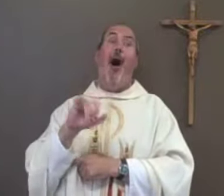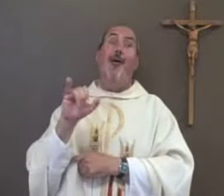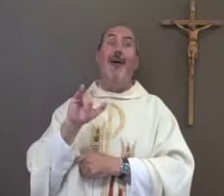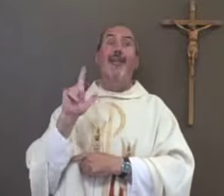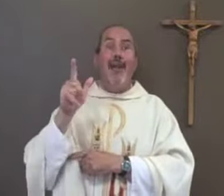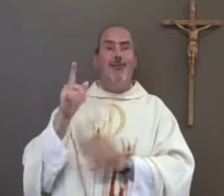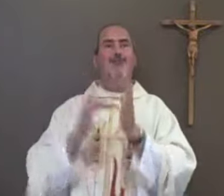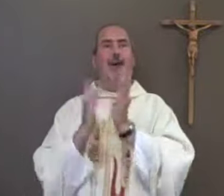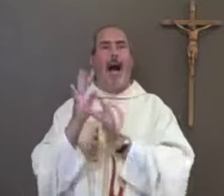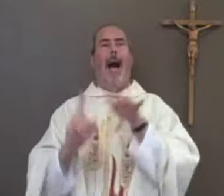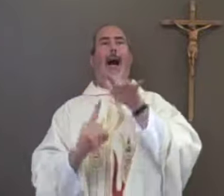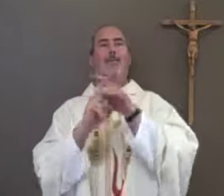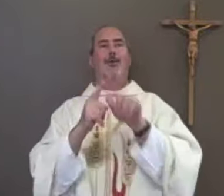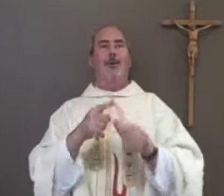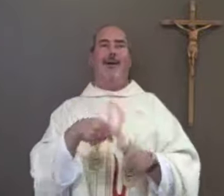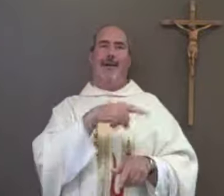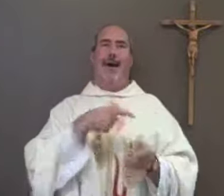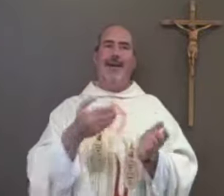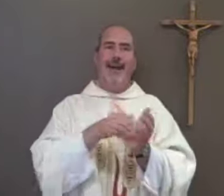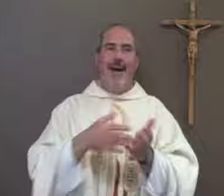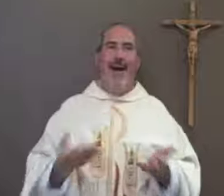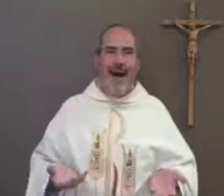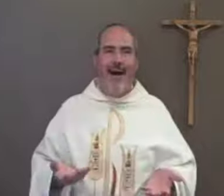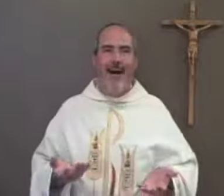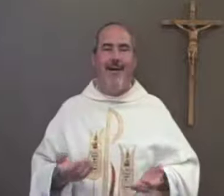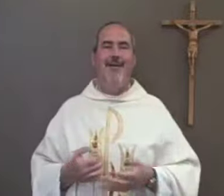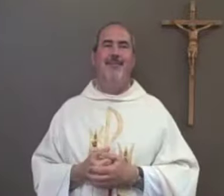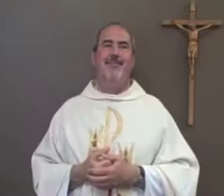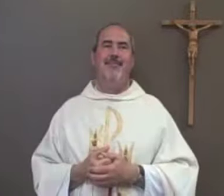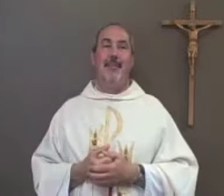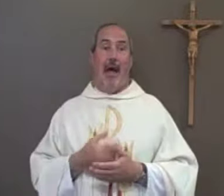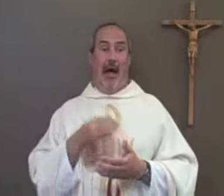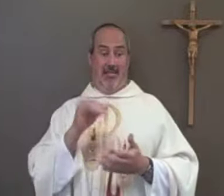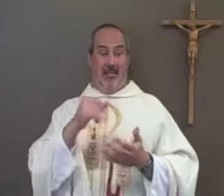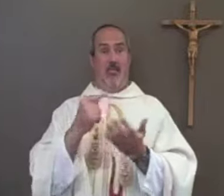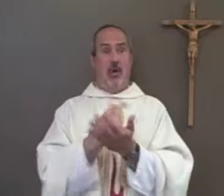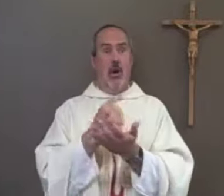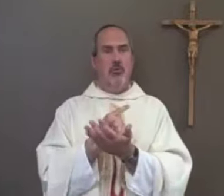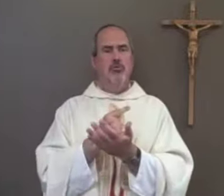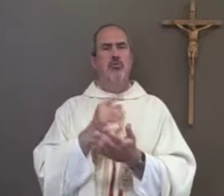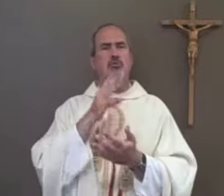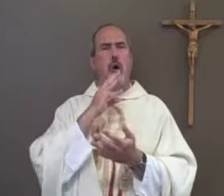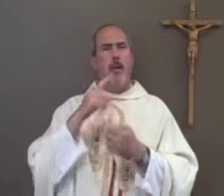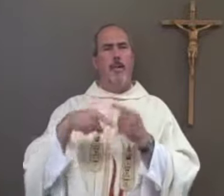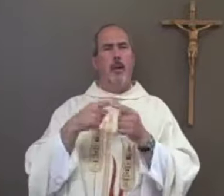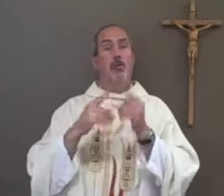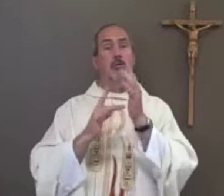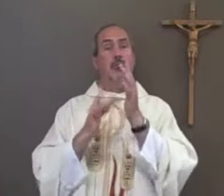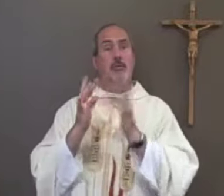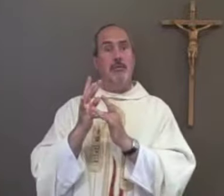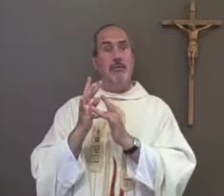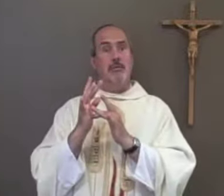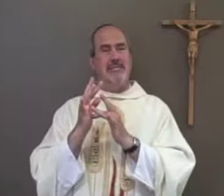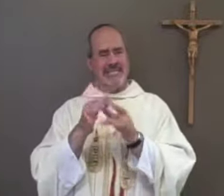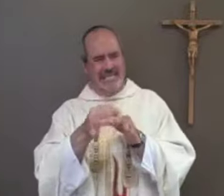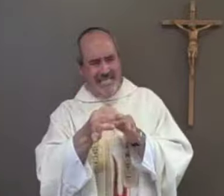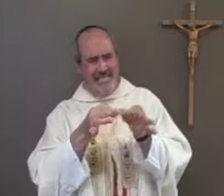Manus then later Jesus appeared to them again this gospel speaks